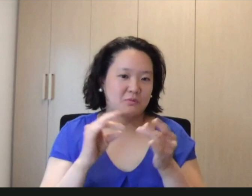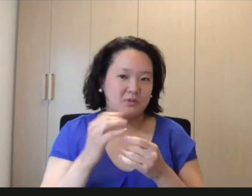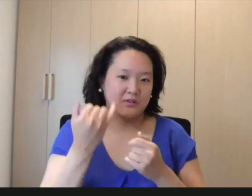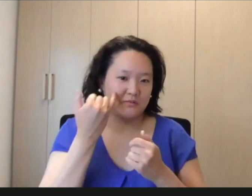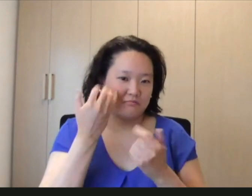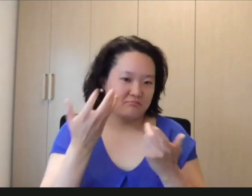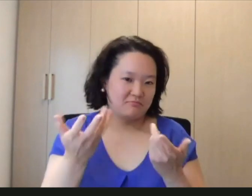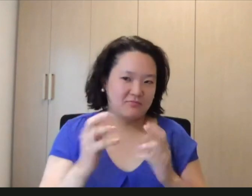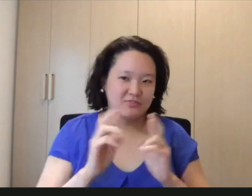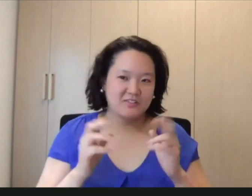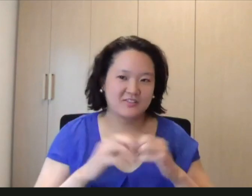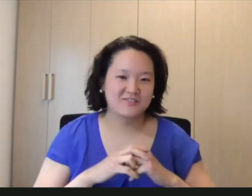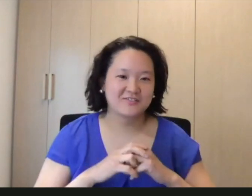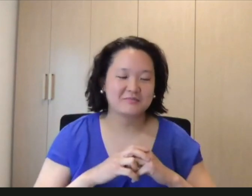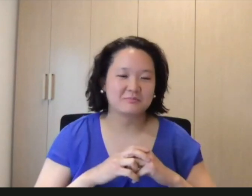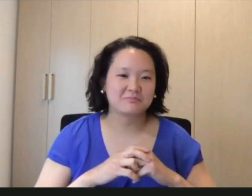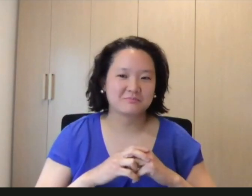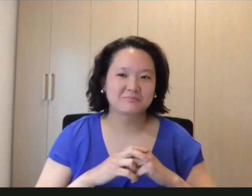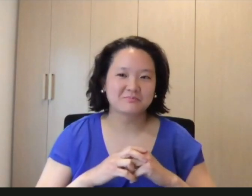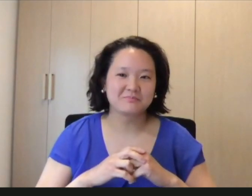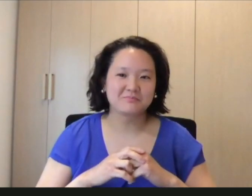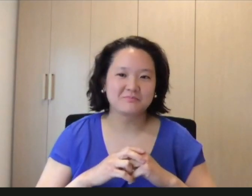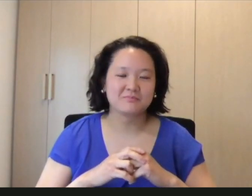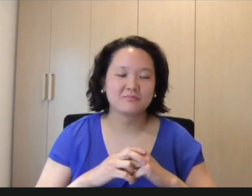This is Sheila. If I could add a comment to that.